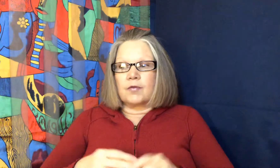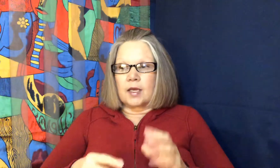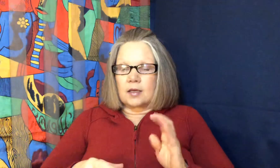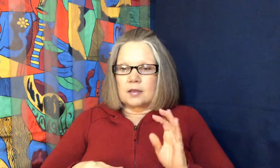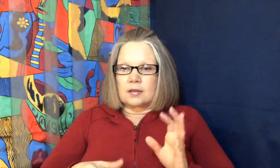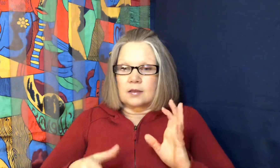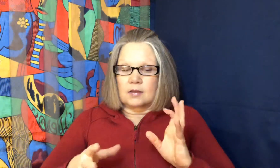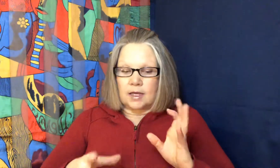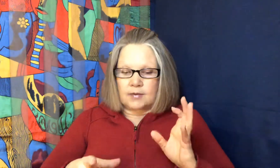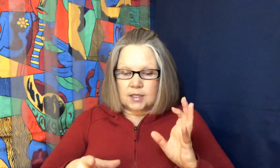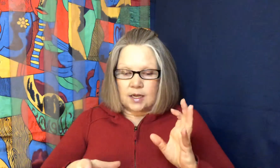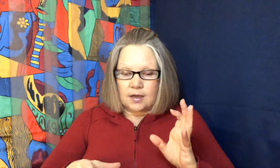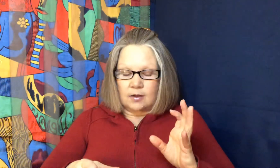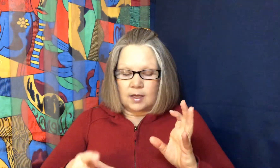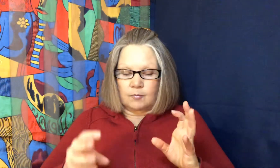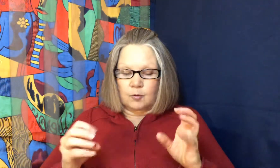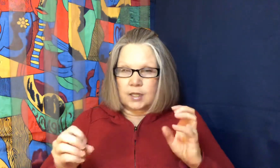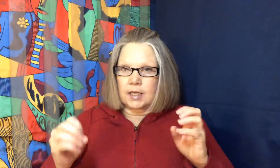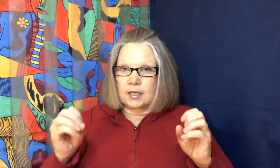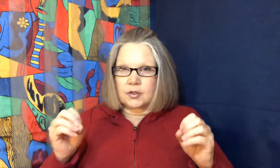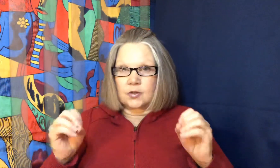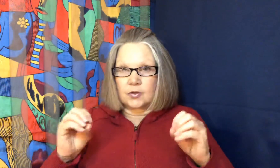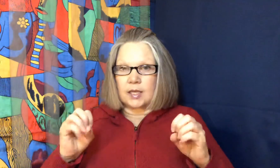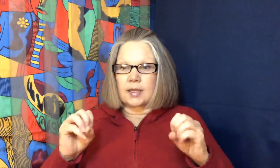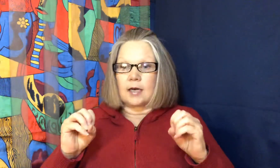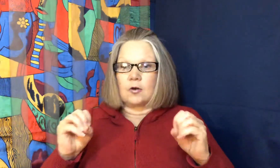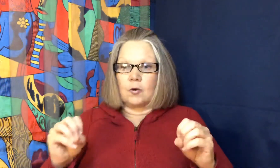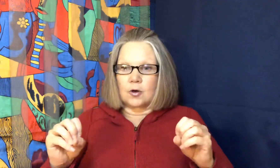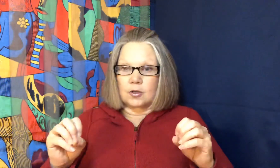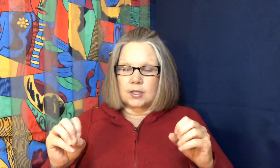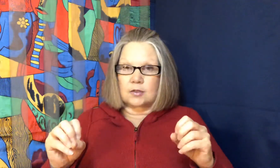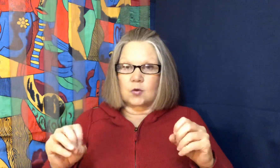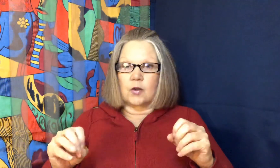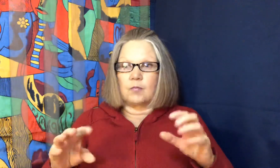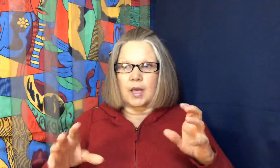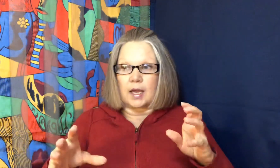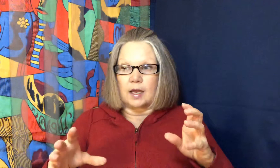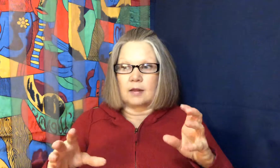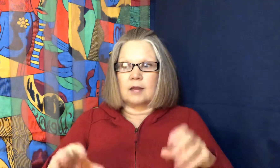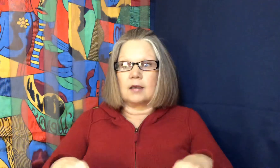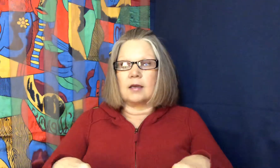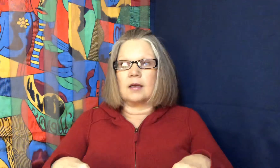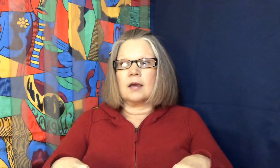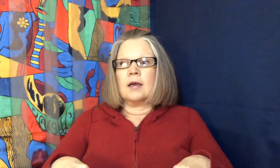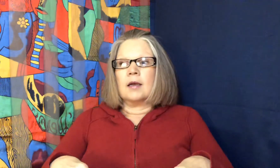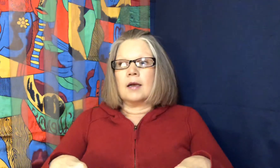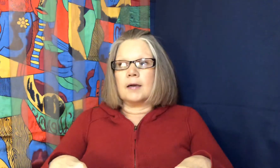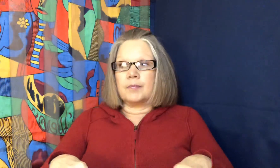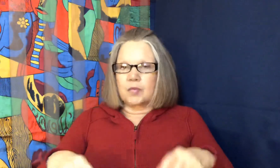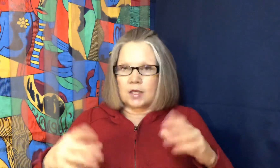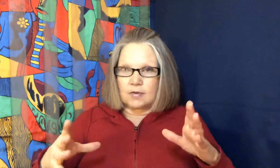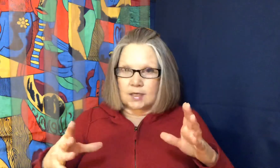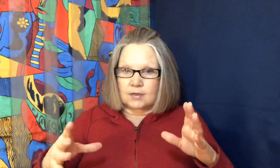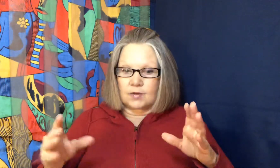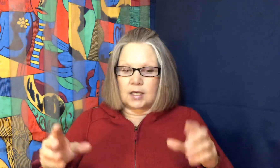Vikings lifestyle I'm really into like that Norse sort of pagan thing even as a vegan